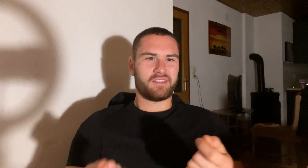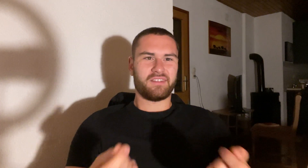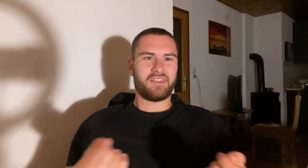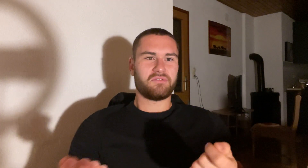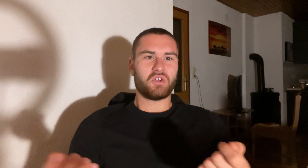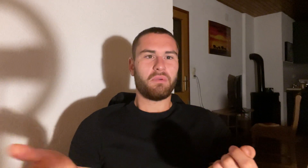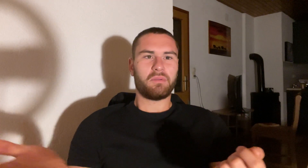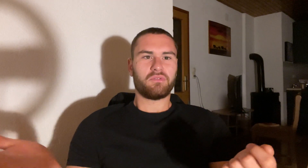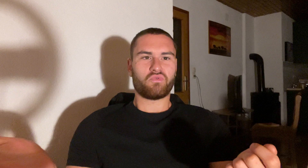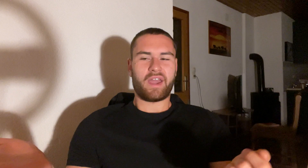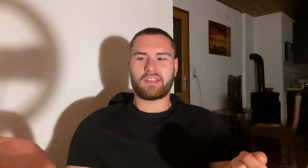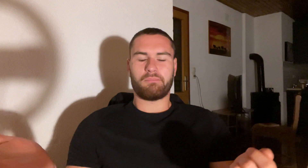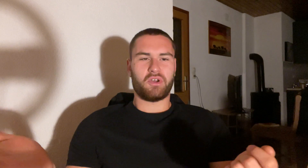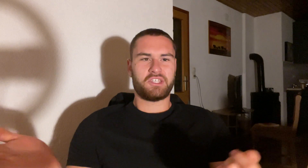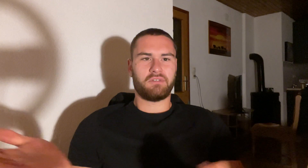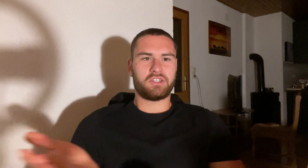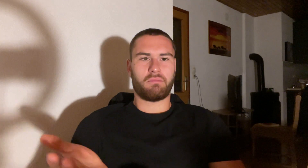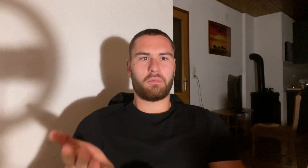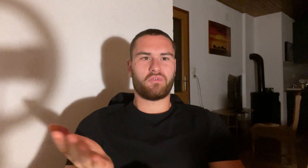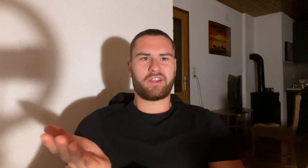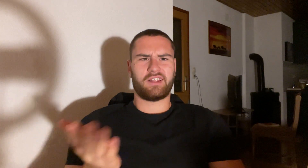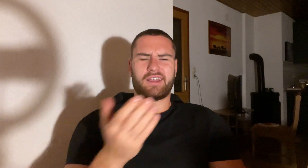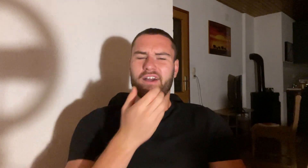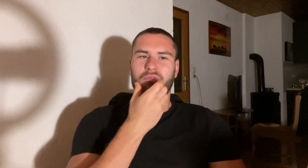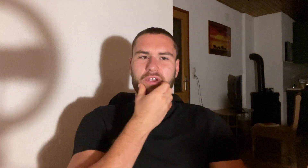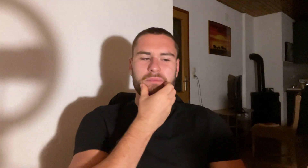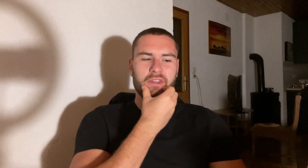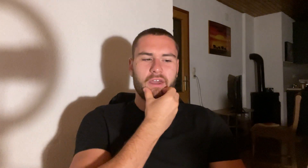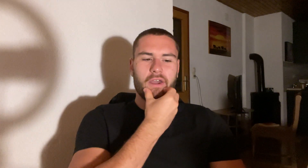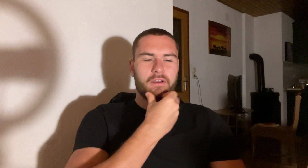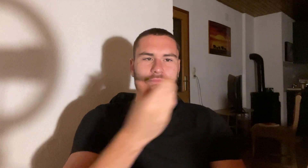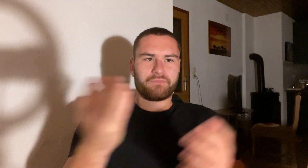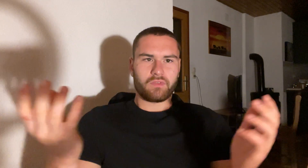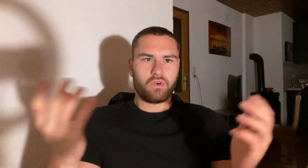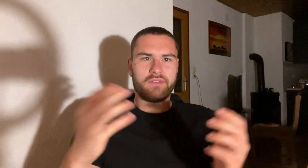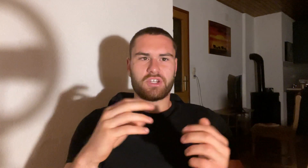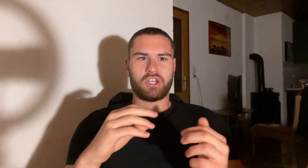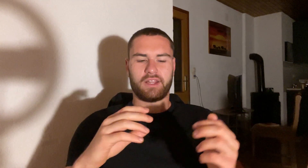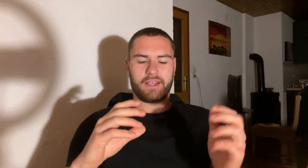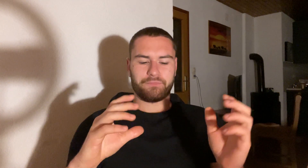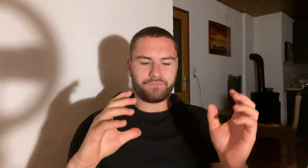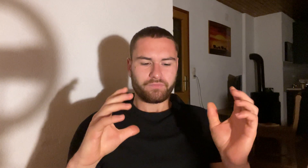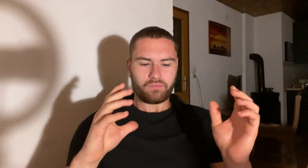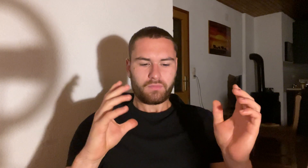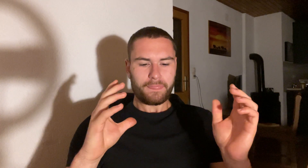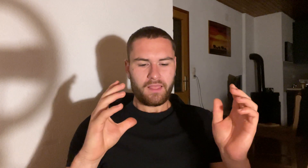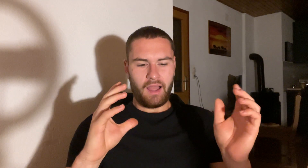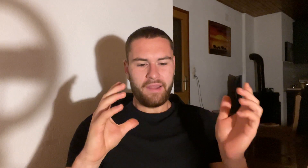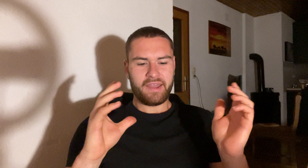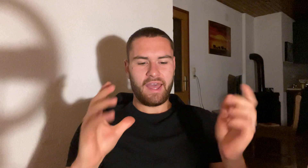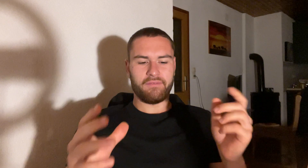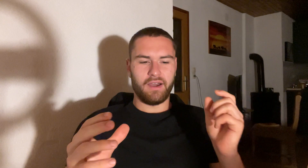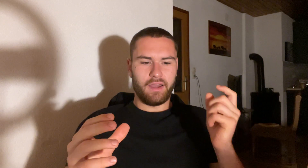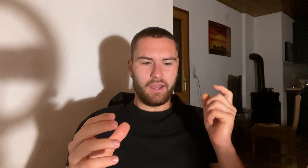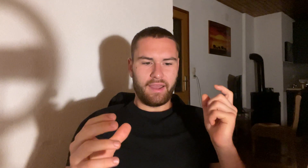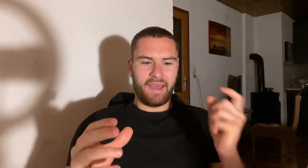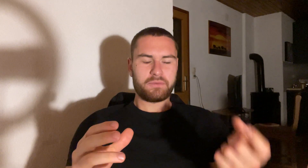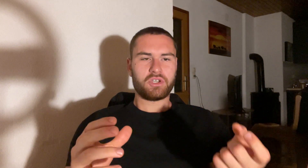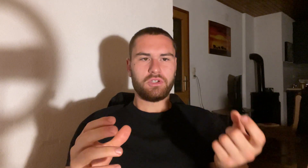And some people reacted positively, some people reacted like kind of weird, but who gives a shit? Like I have absolute